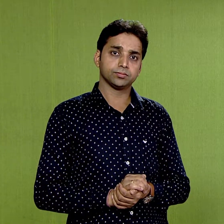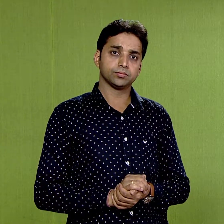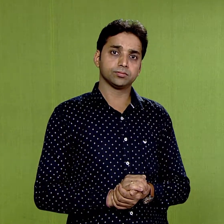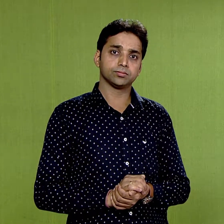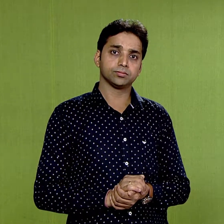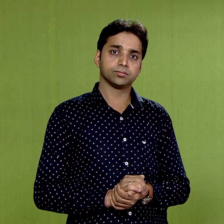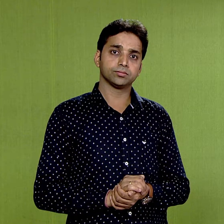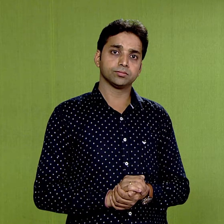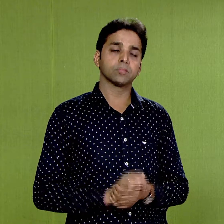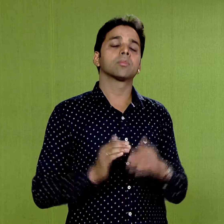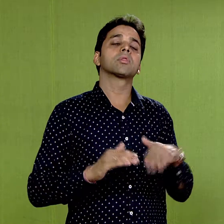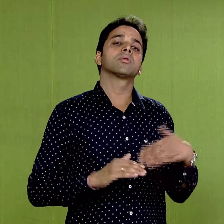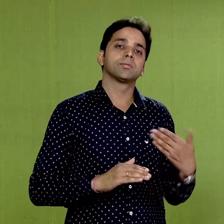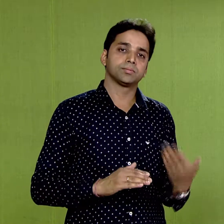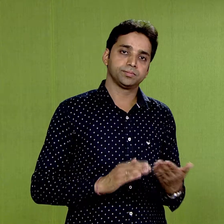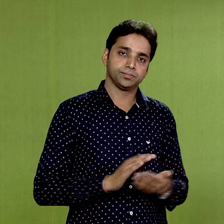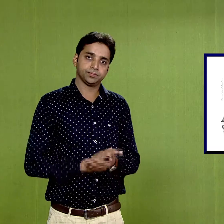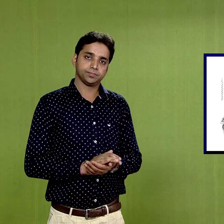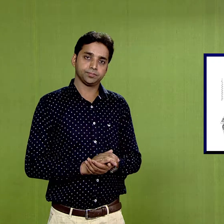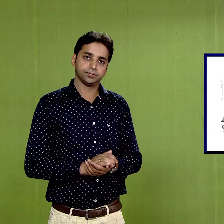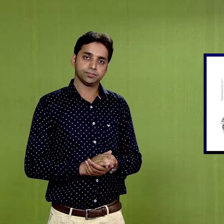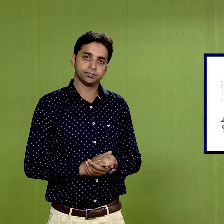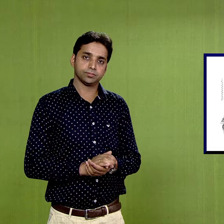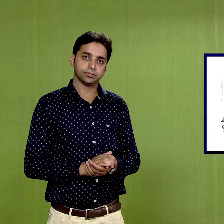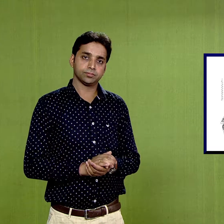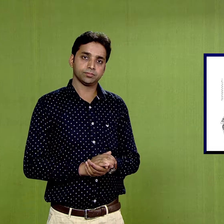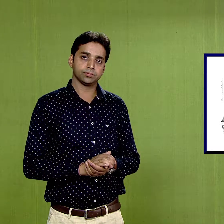Shilpa And Shilpa Shastra.